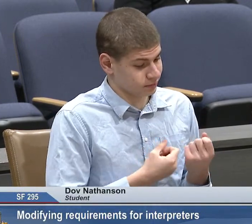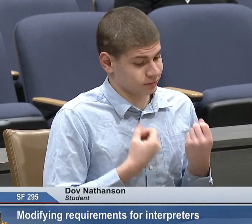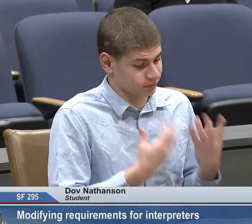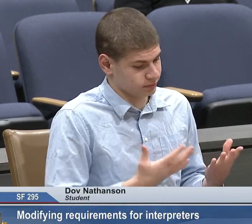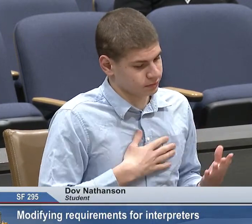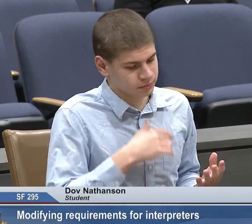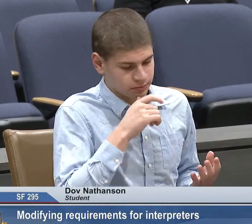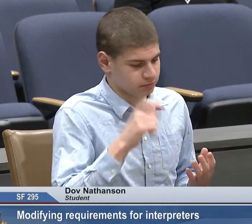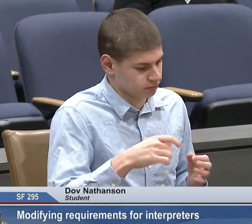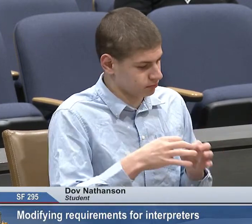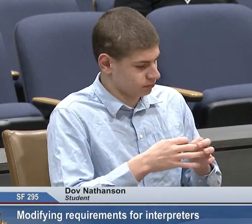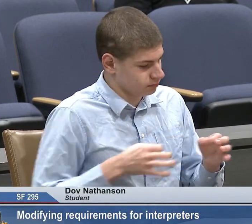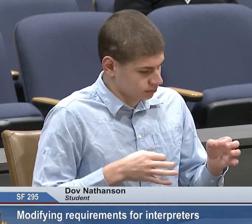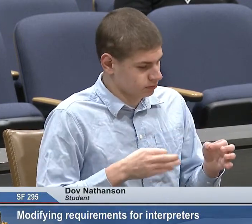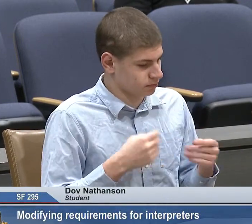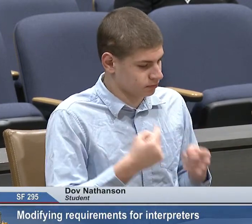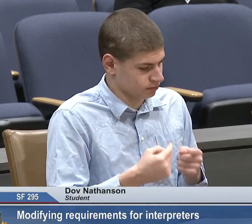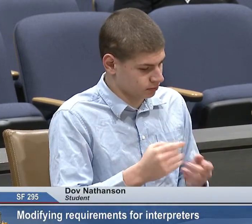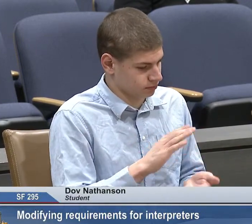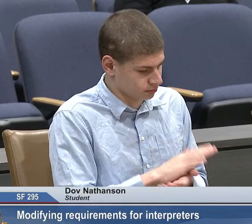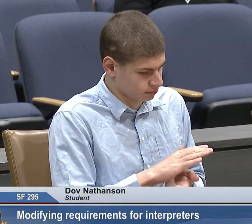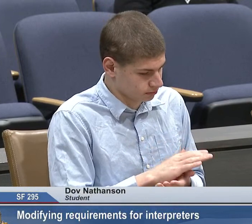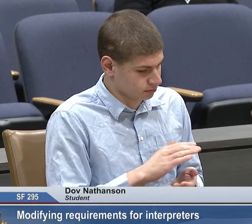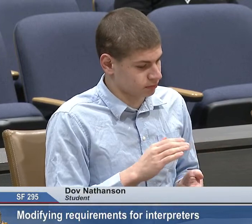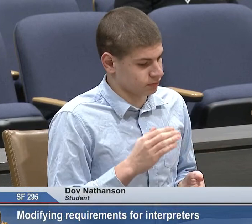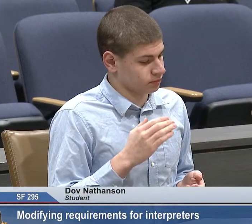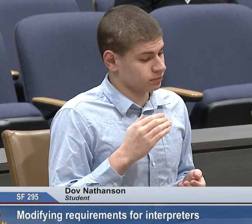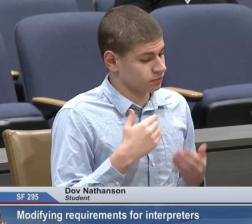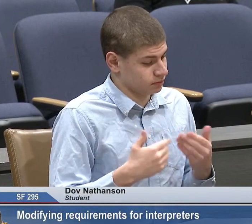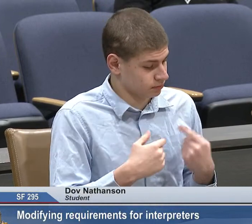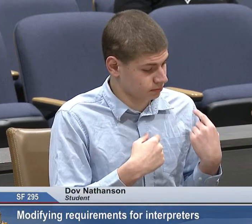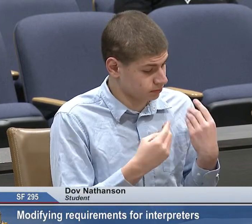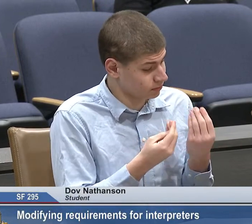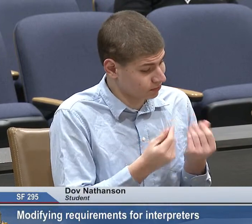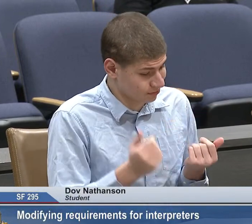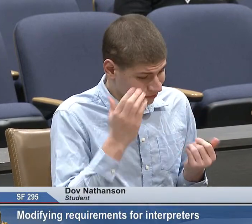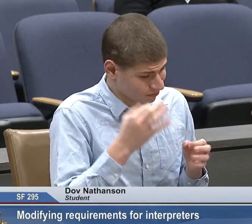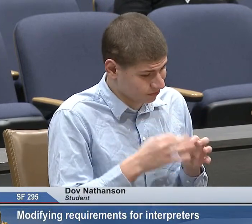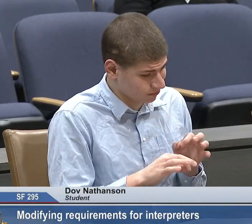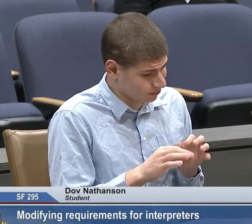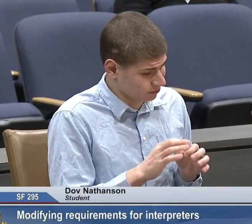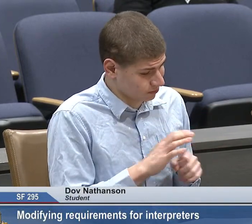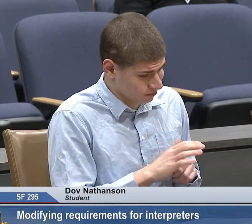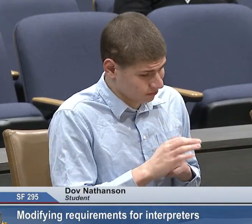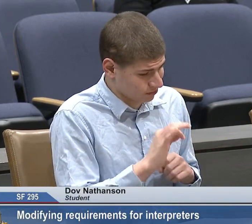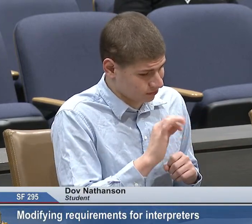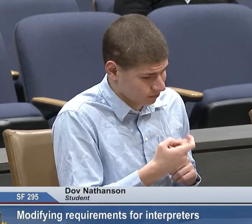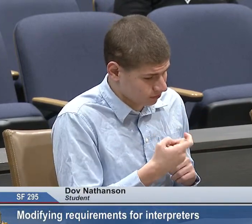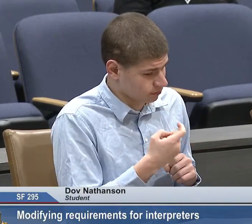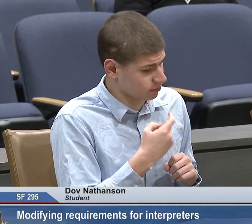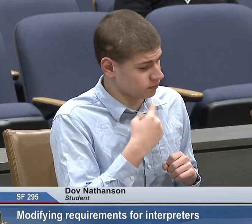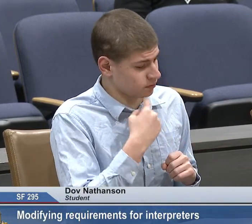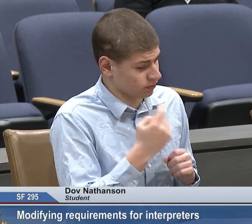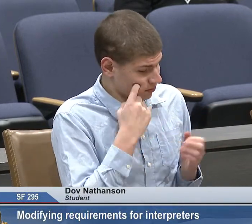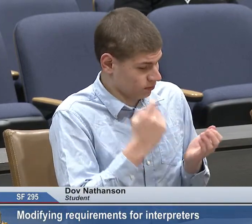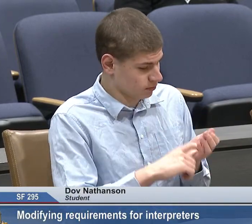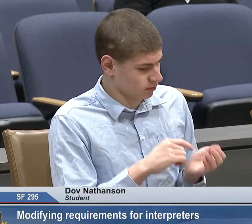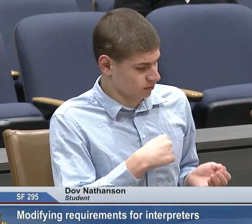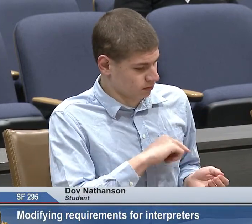has disregarded that because of a technicality in the law. Being denied that support that could be provided caused